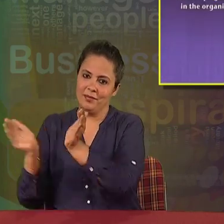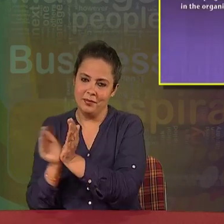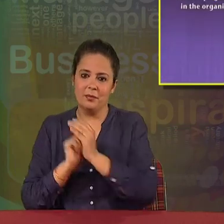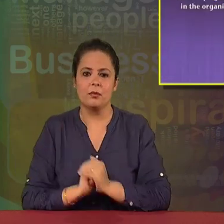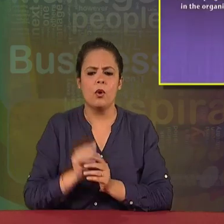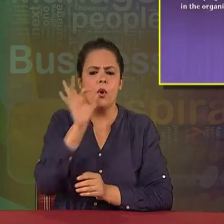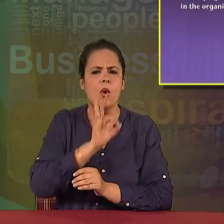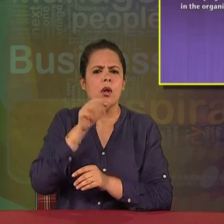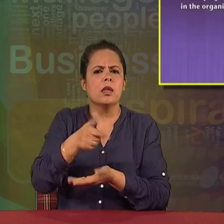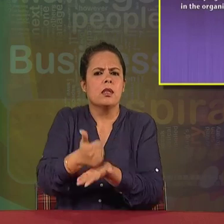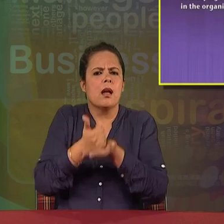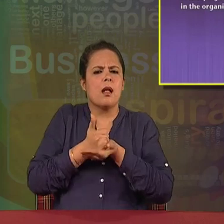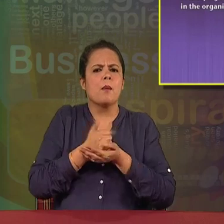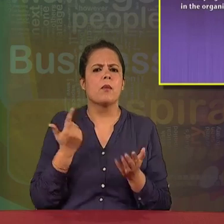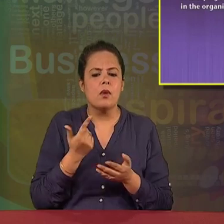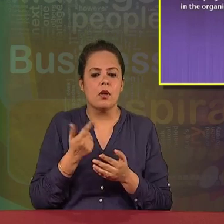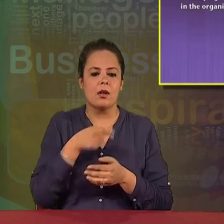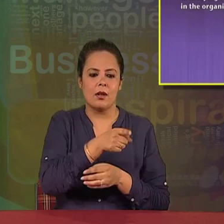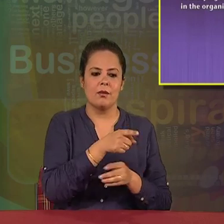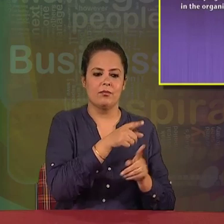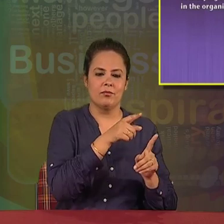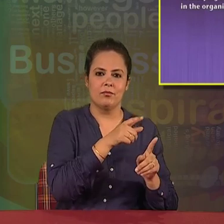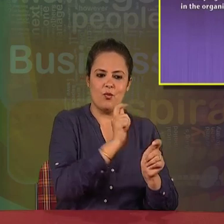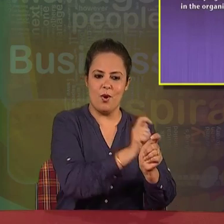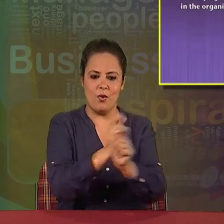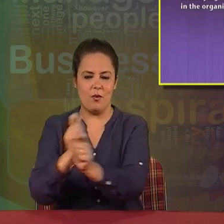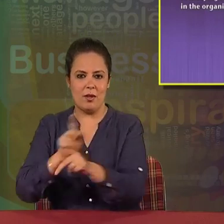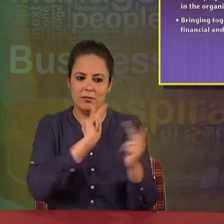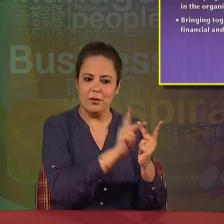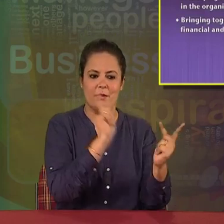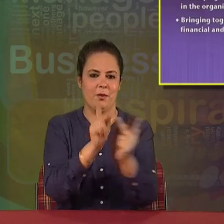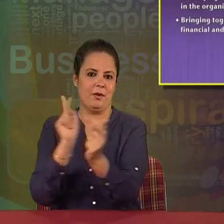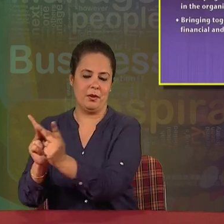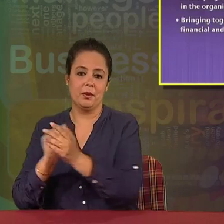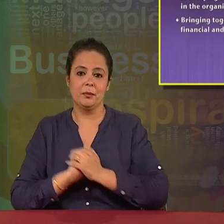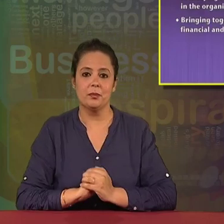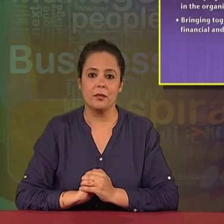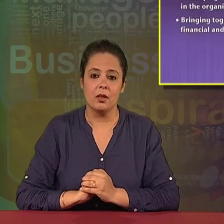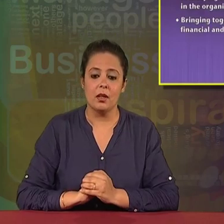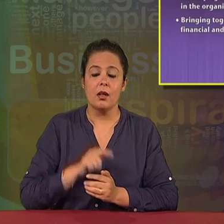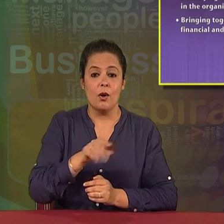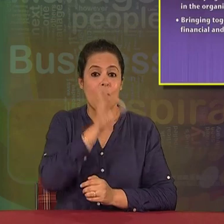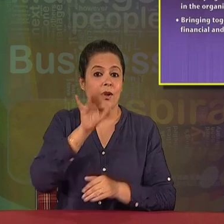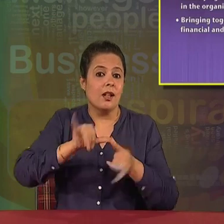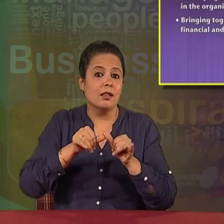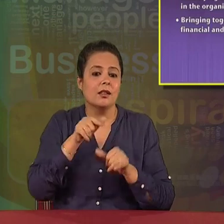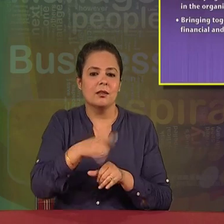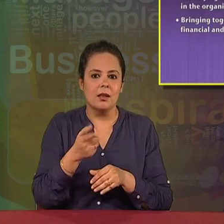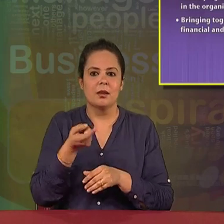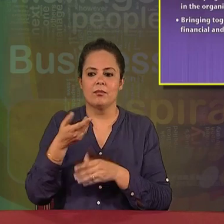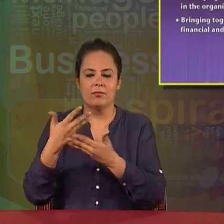Organizing helps in setting all the activities to the perfection. Organizing brings together physical,